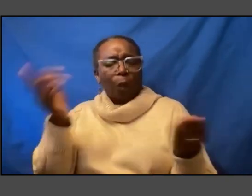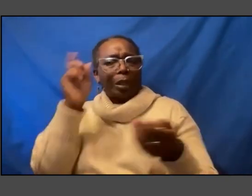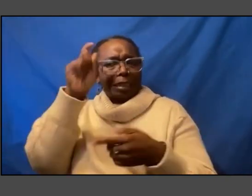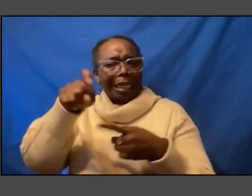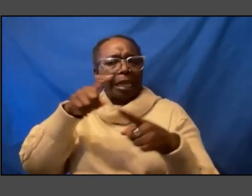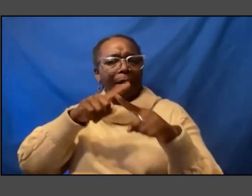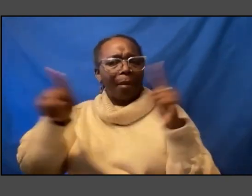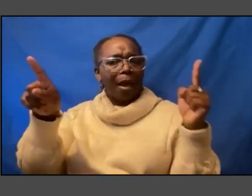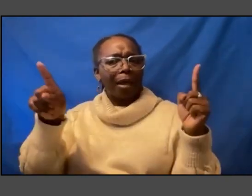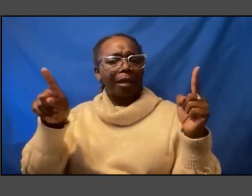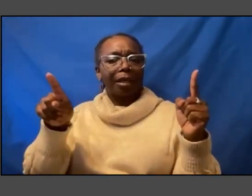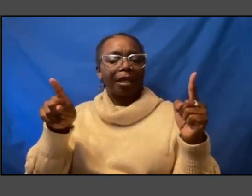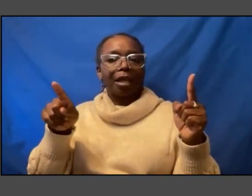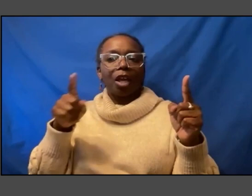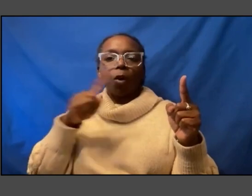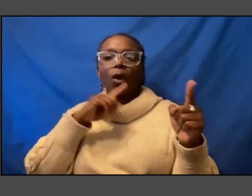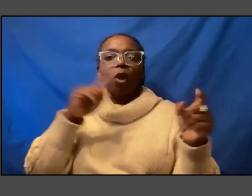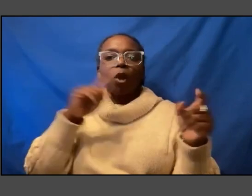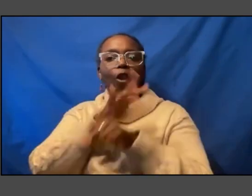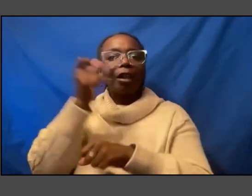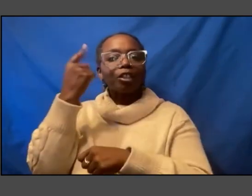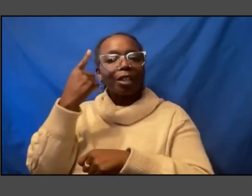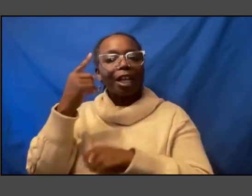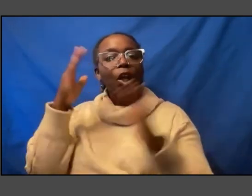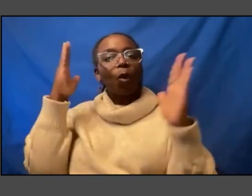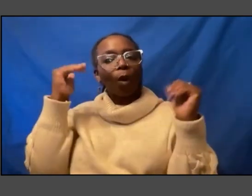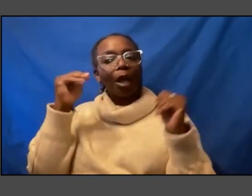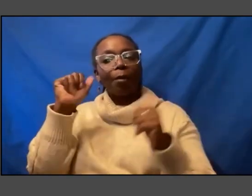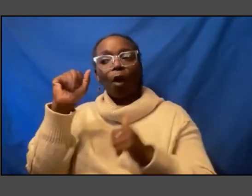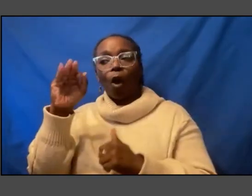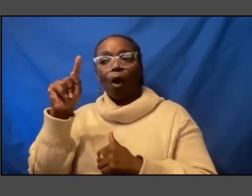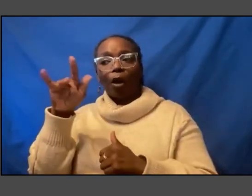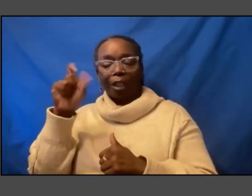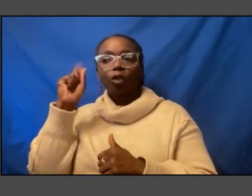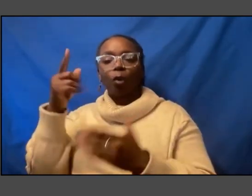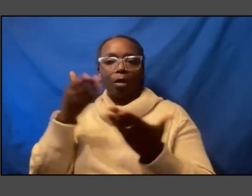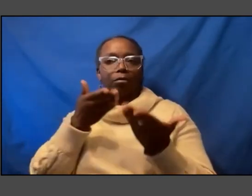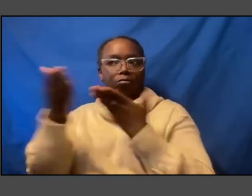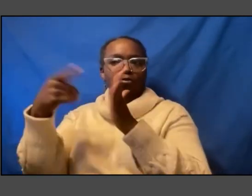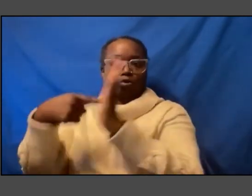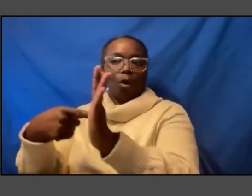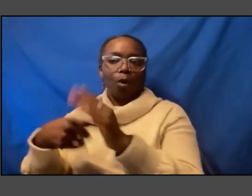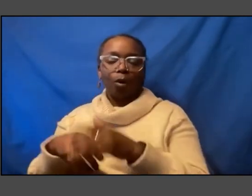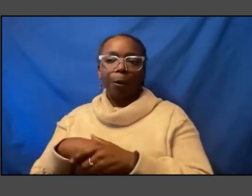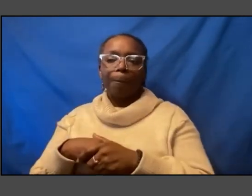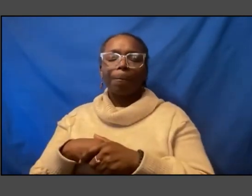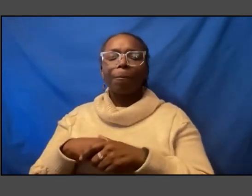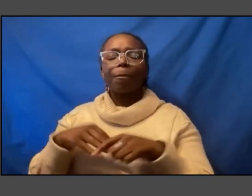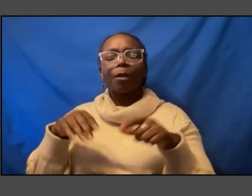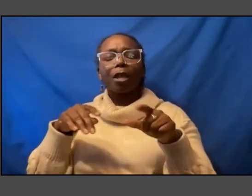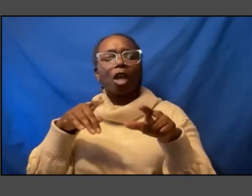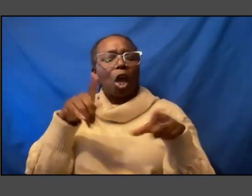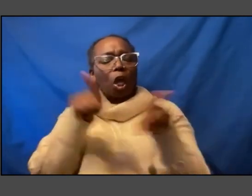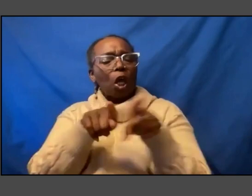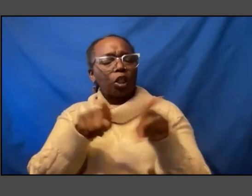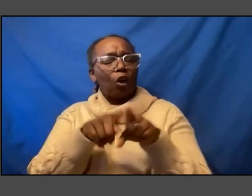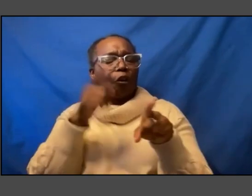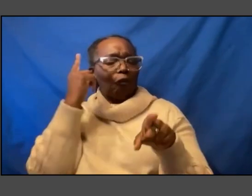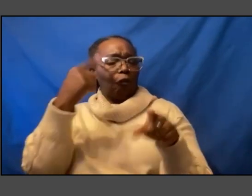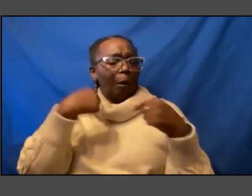fully understand we hope the artists will take us to well and also i think i mean for me i think about fred wilson's mining